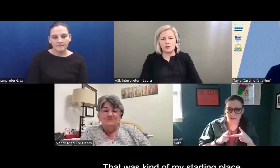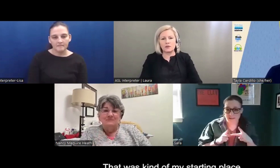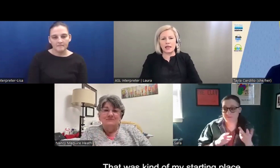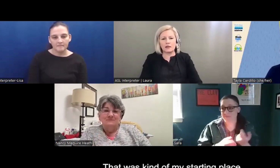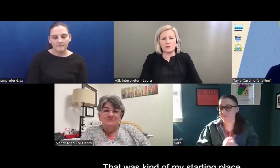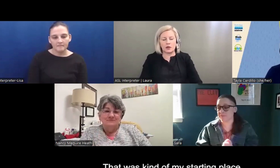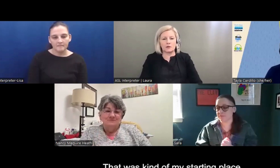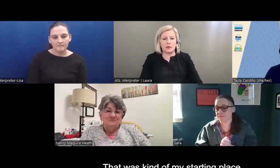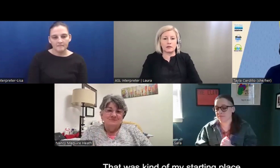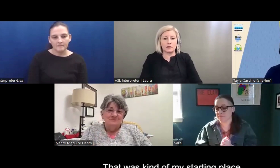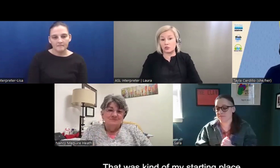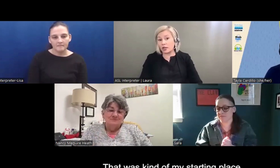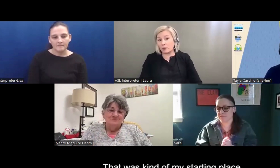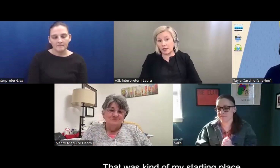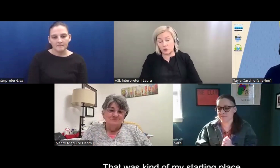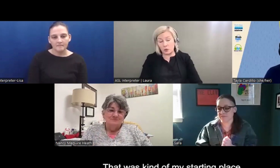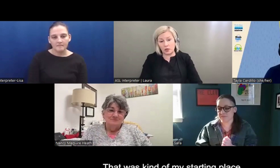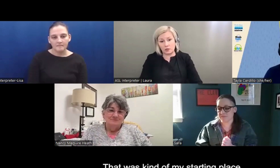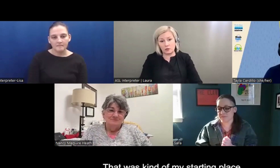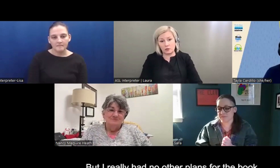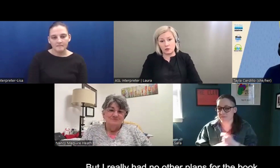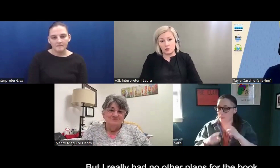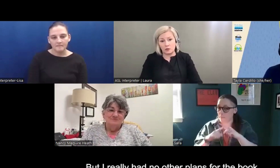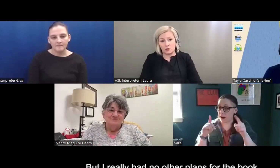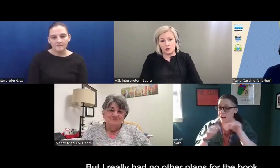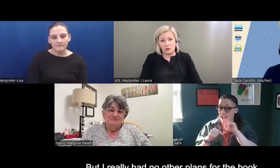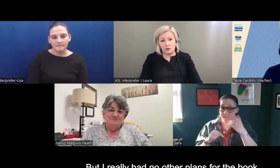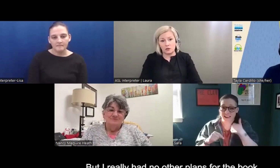So that was kind of where my starting place was.